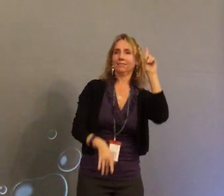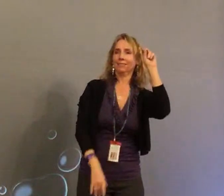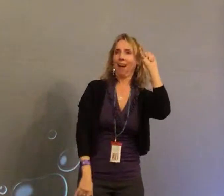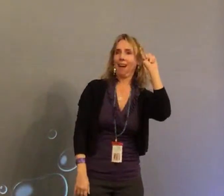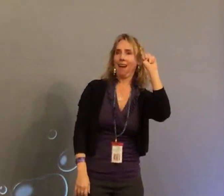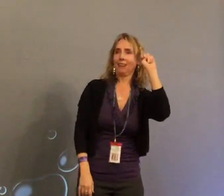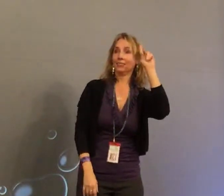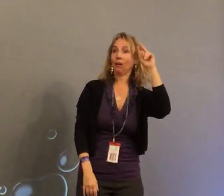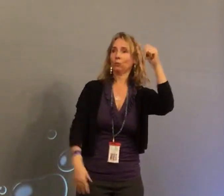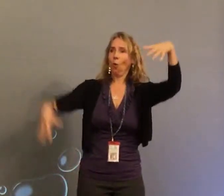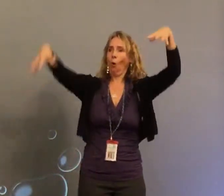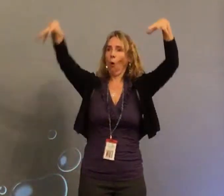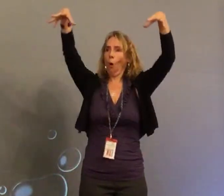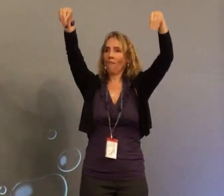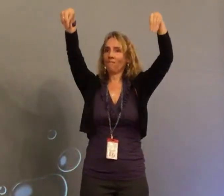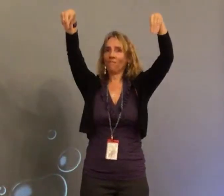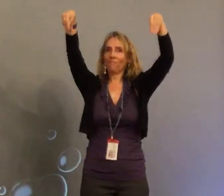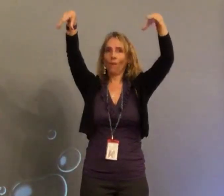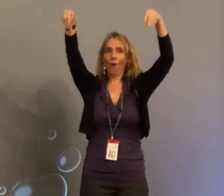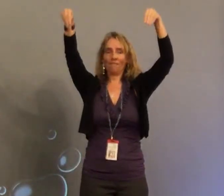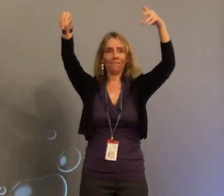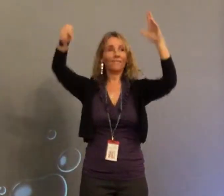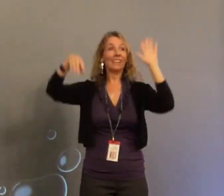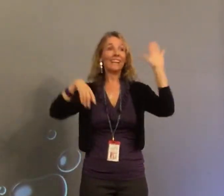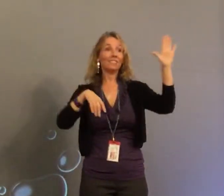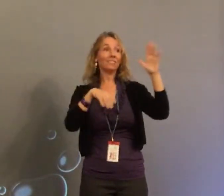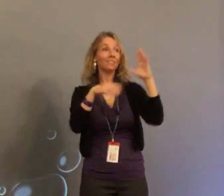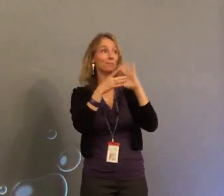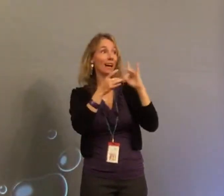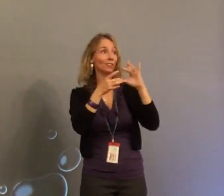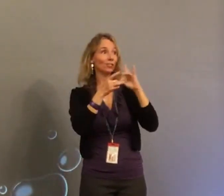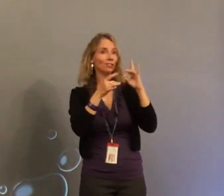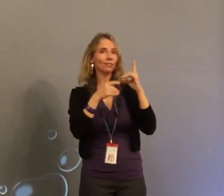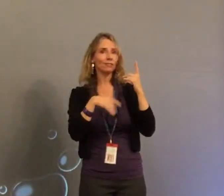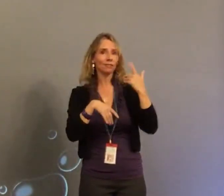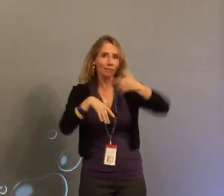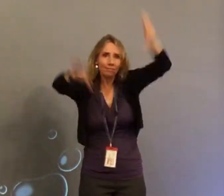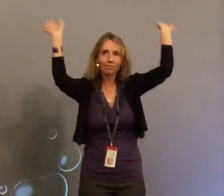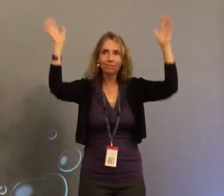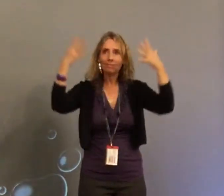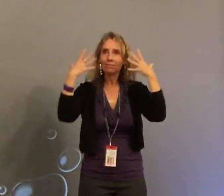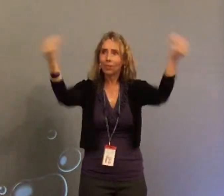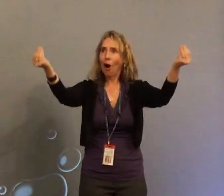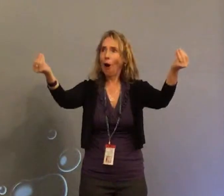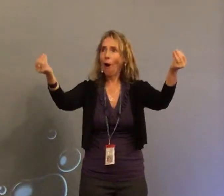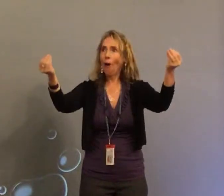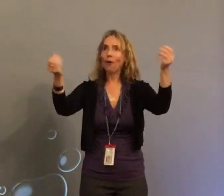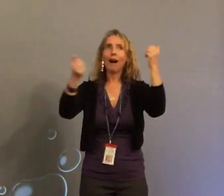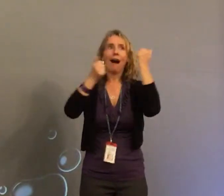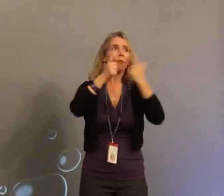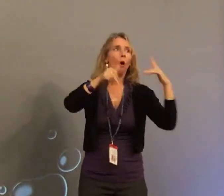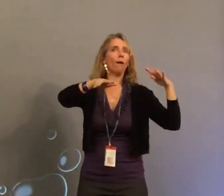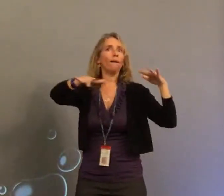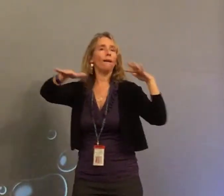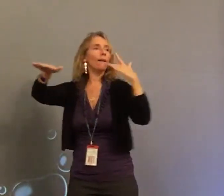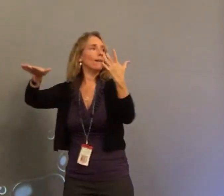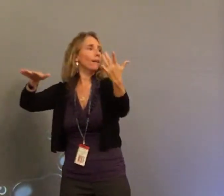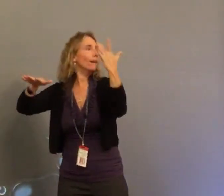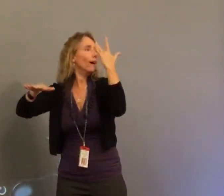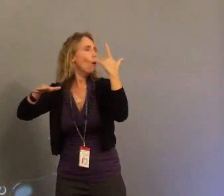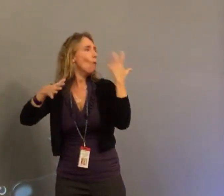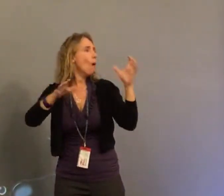So everybody kind of stayed later than normal. Don knew how to kick everybody out. Lights off. Get out. Go home.